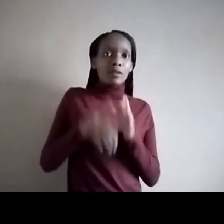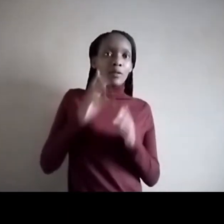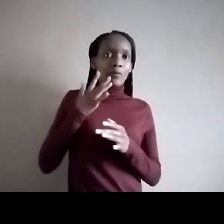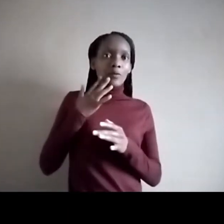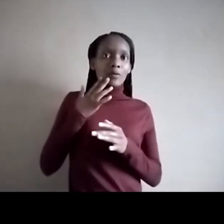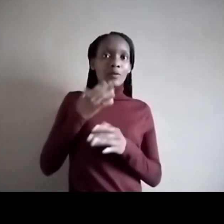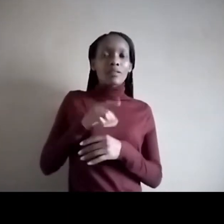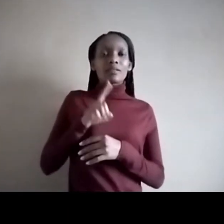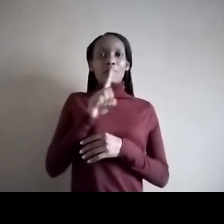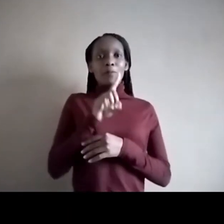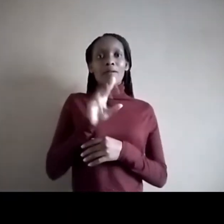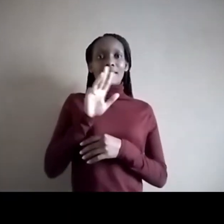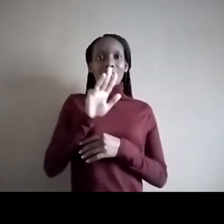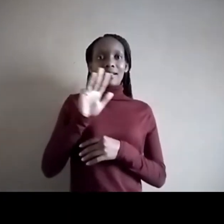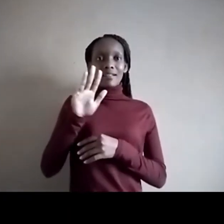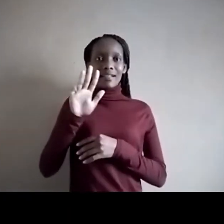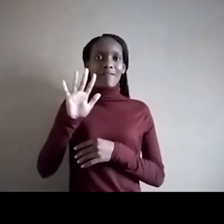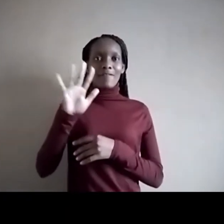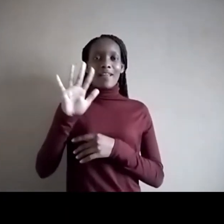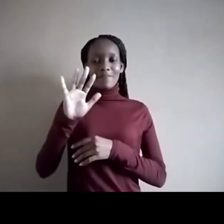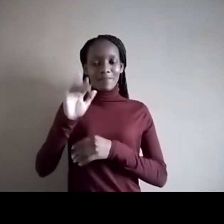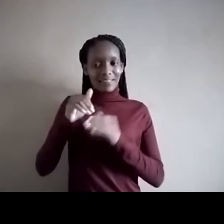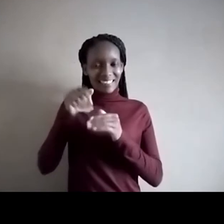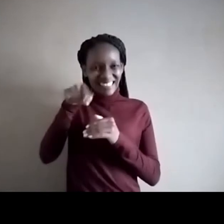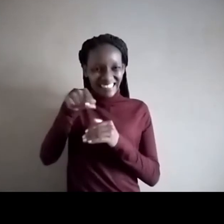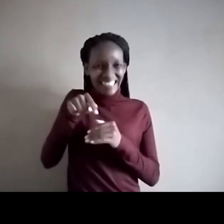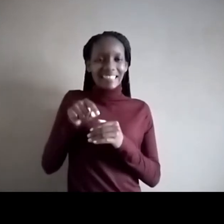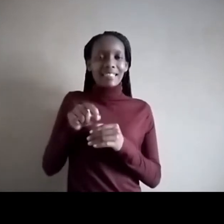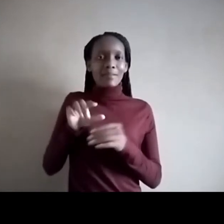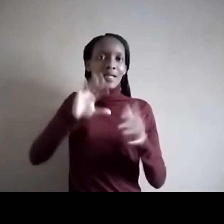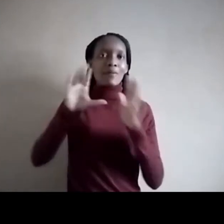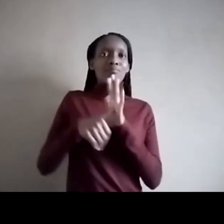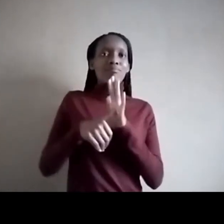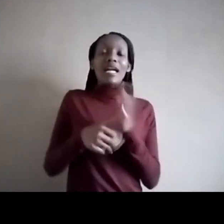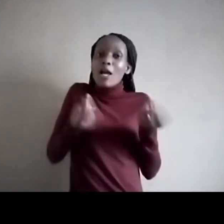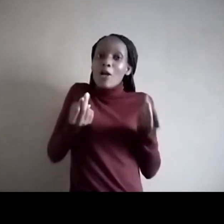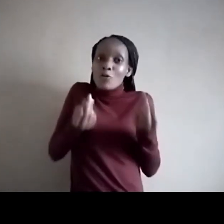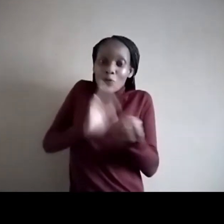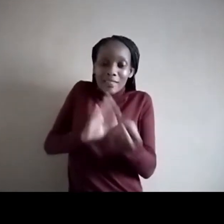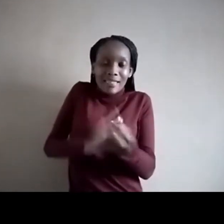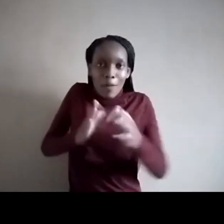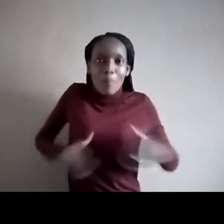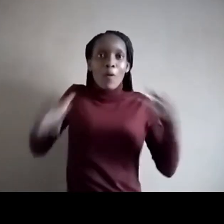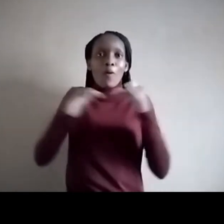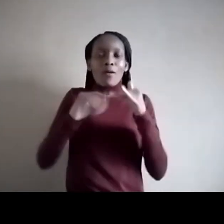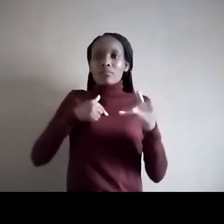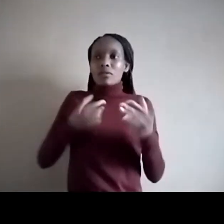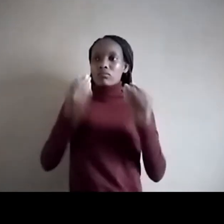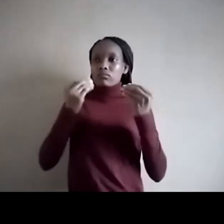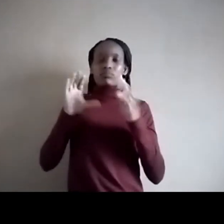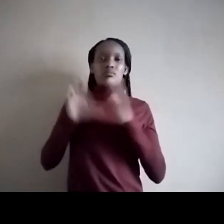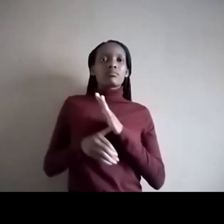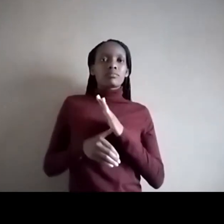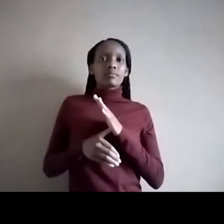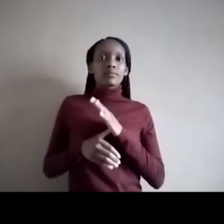to the polls. It was a new era for all of us. And when I got paralysed, I simply applied